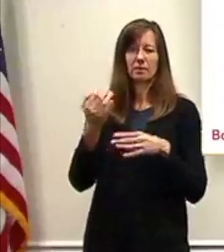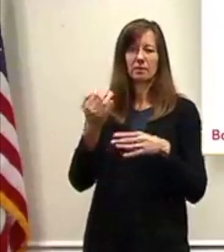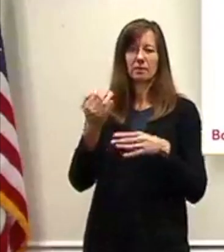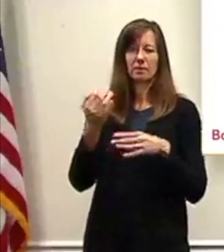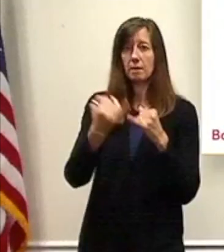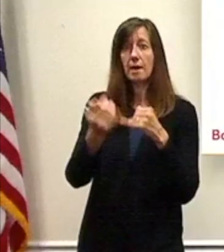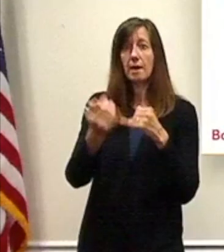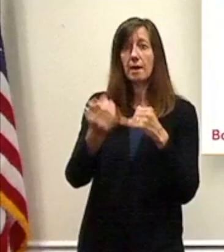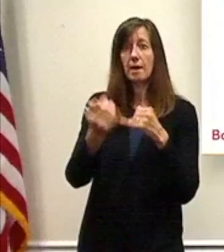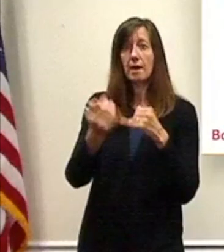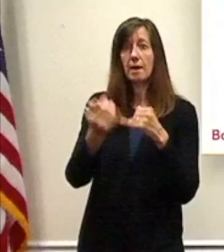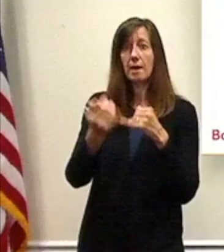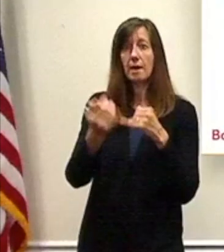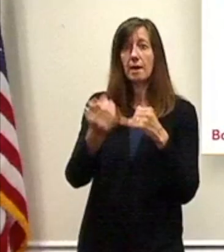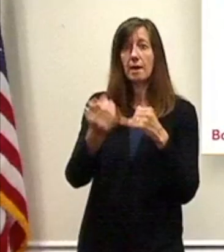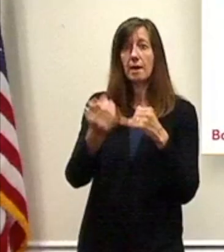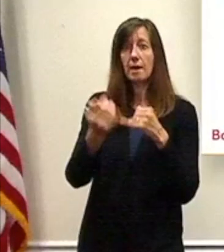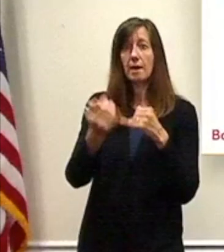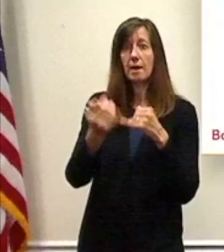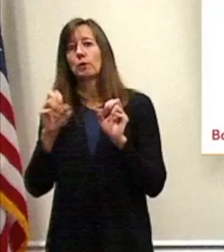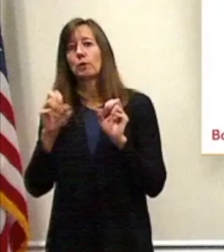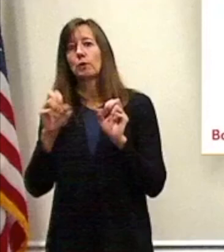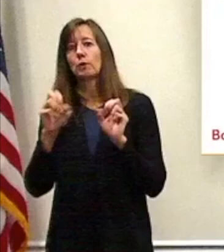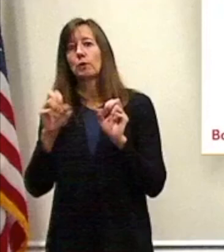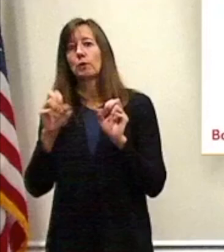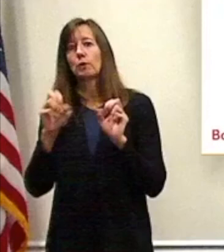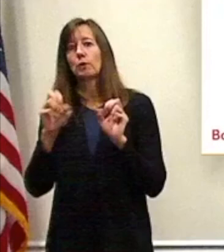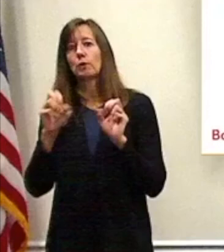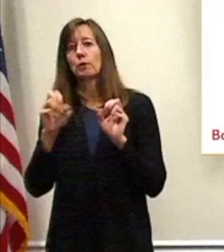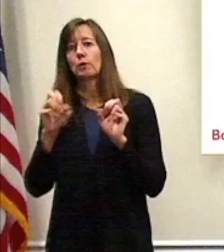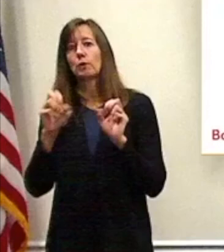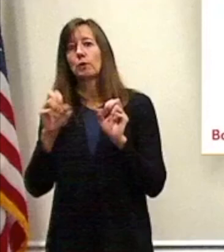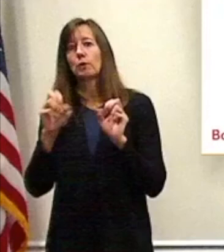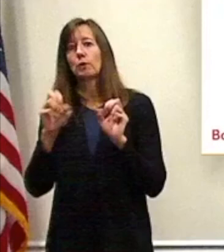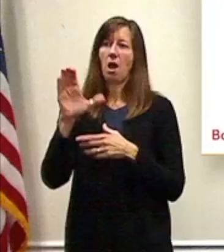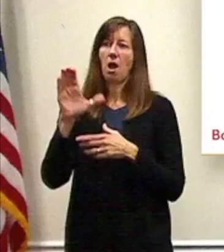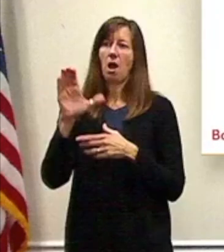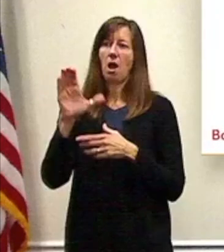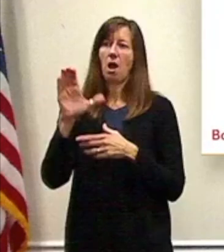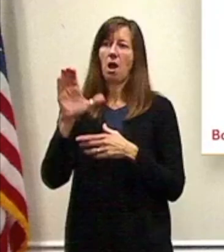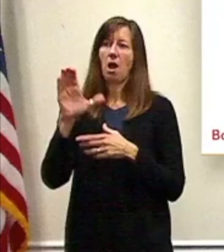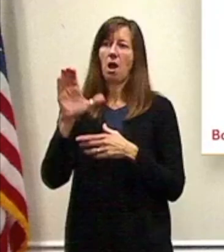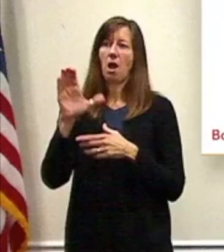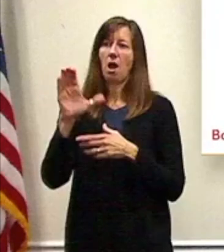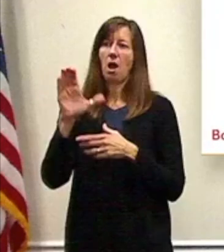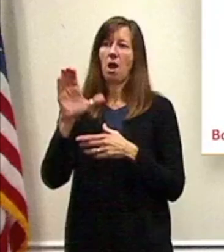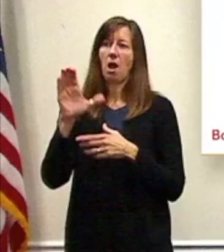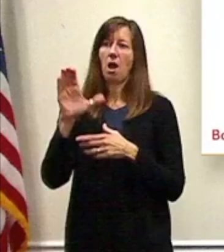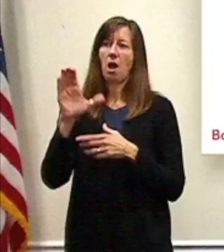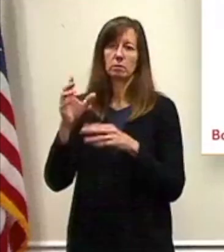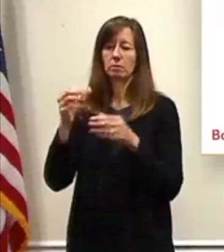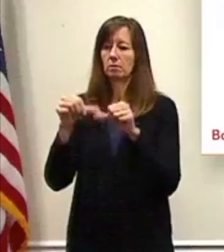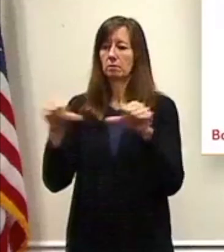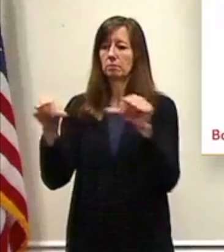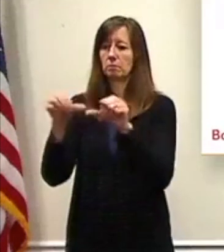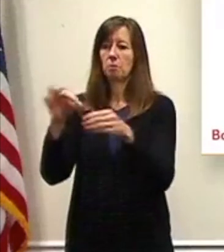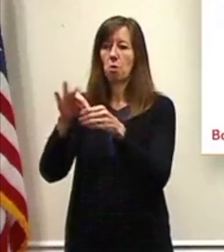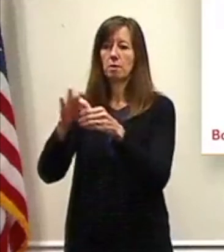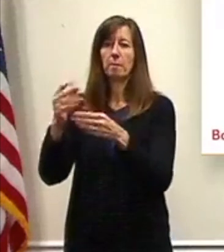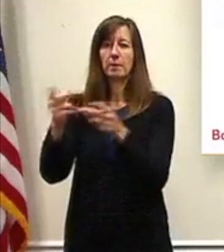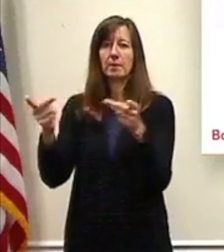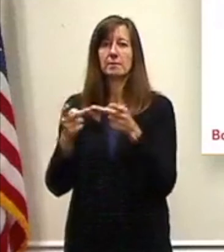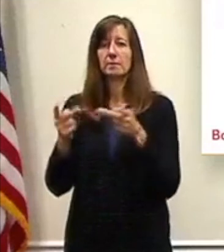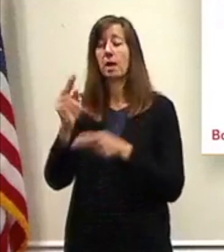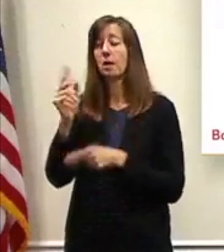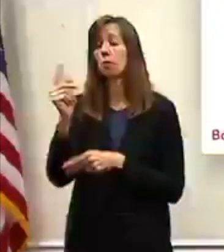poll sites across Dutchess County on Election Day, Tuesday, November the 3rd. Renee,